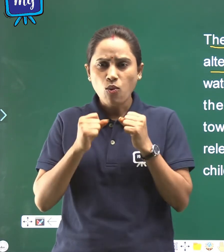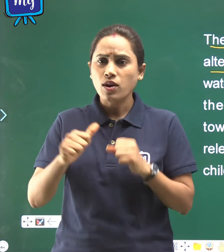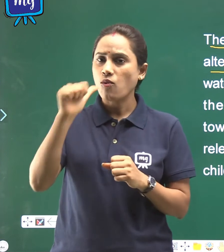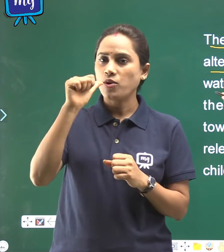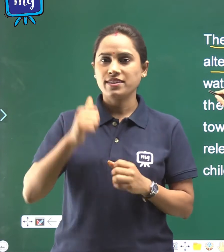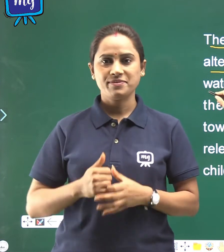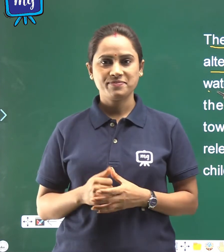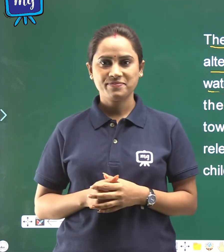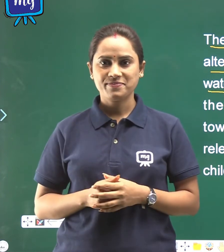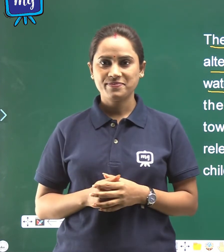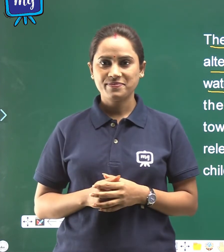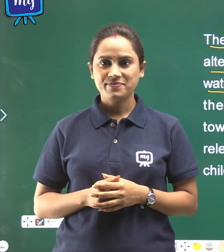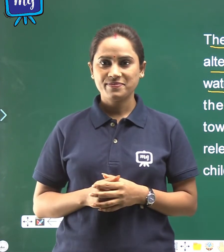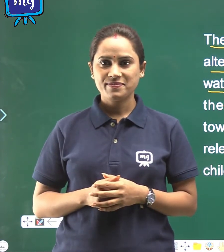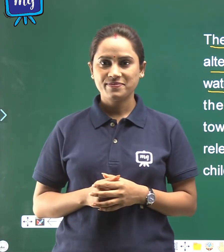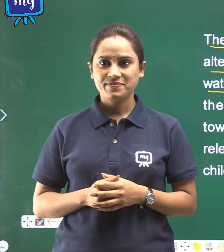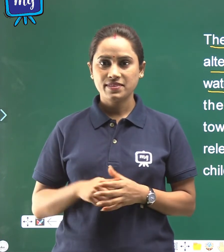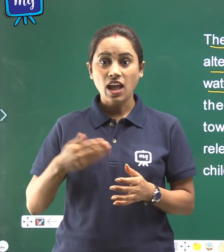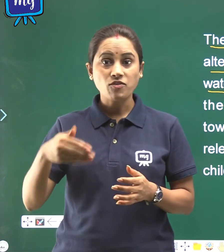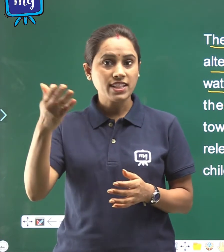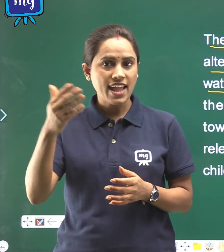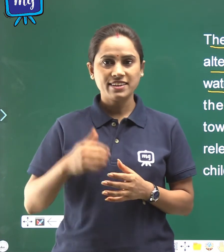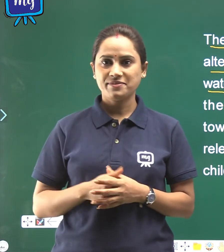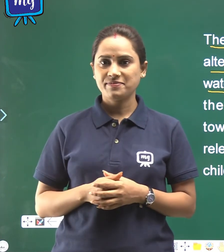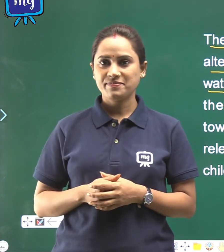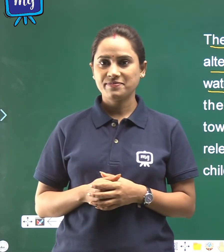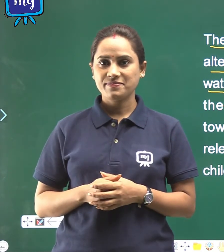water. After that,